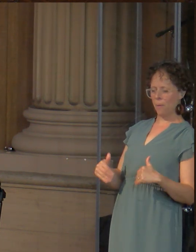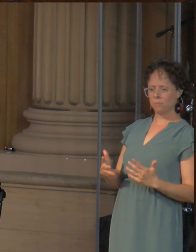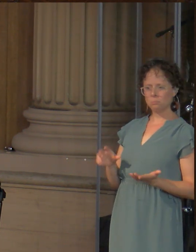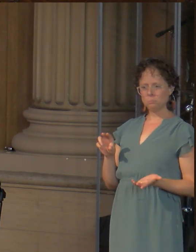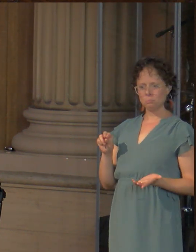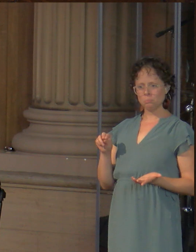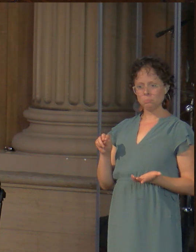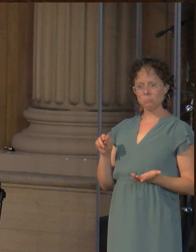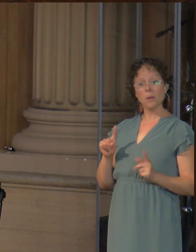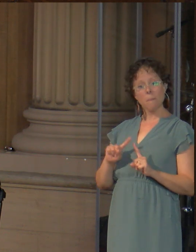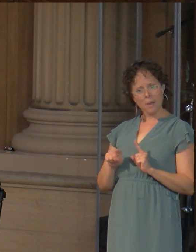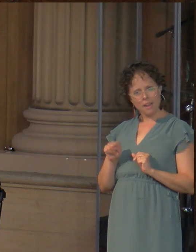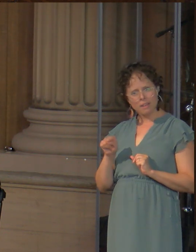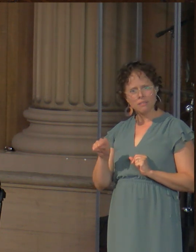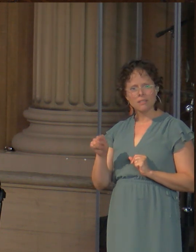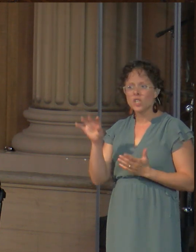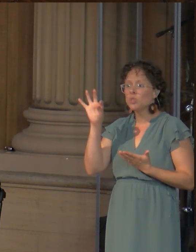It just preaches the truth of who he is.